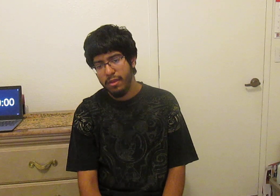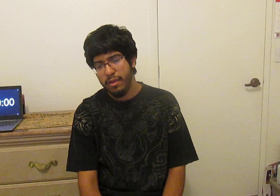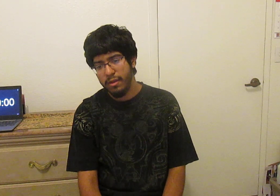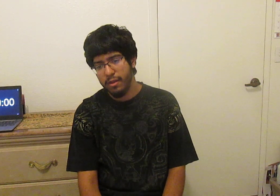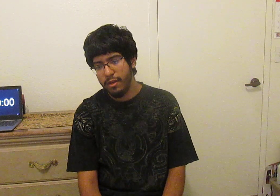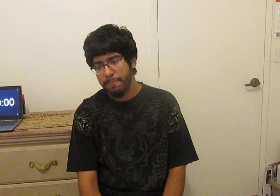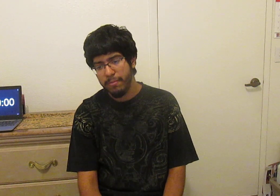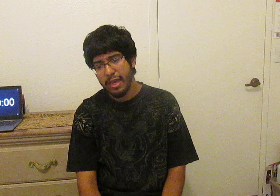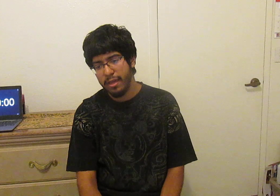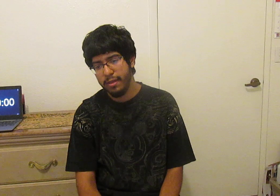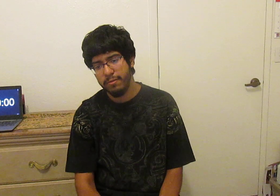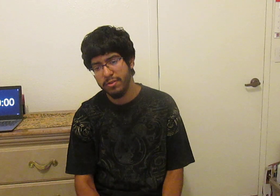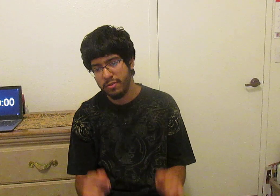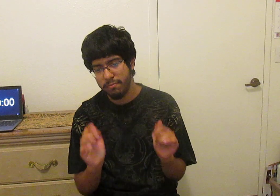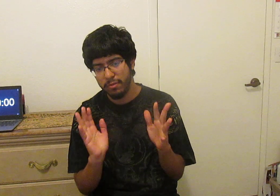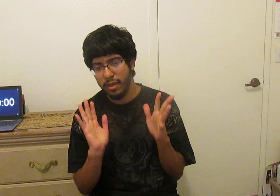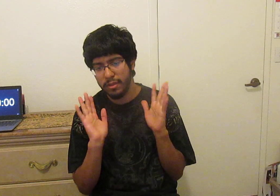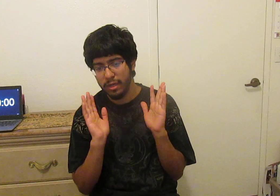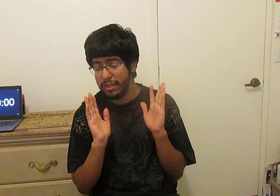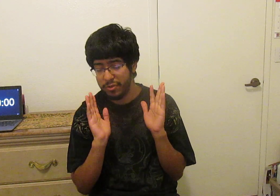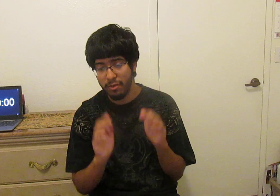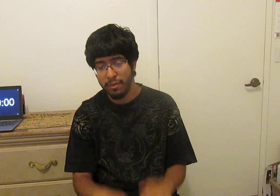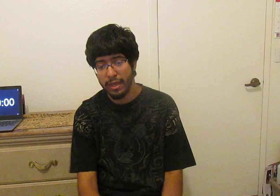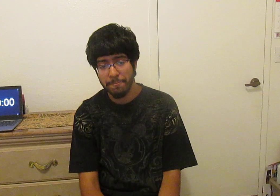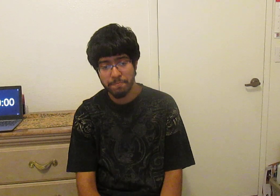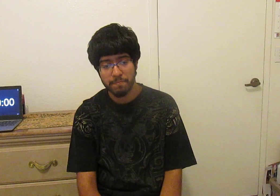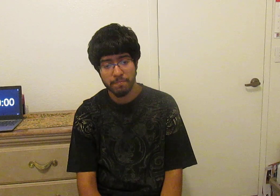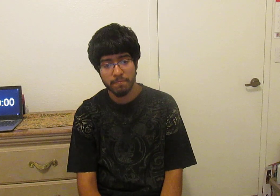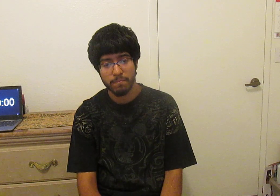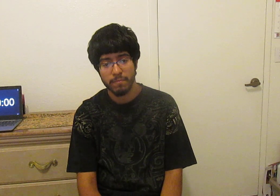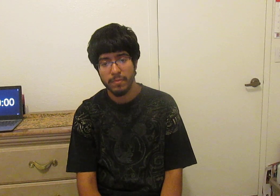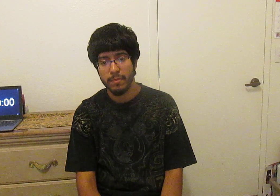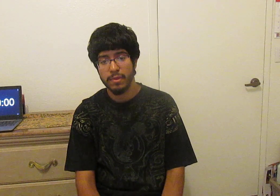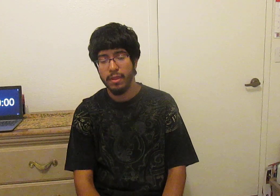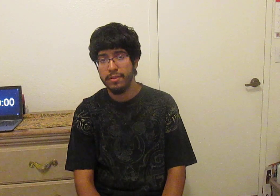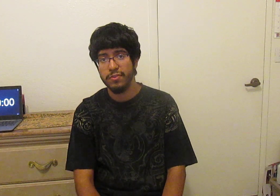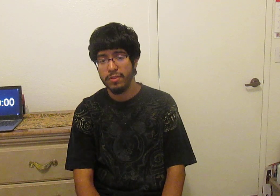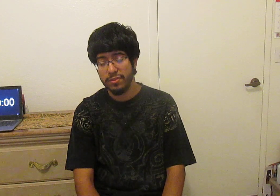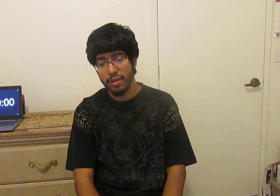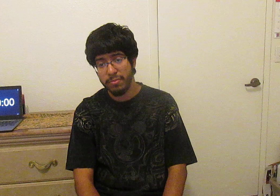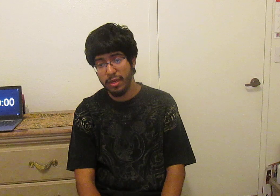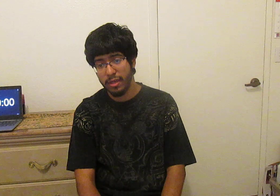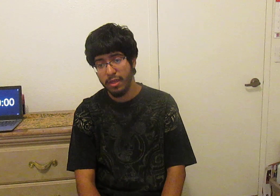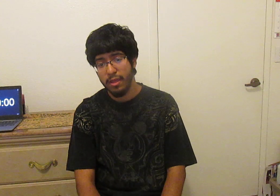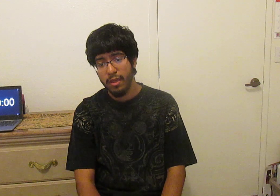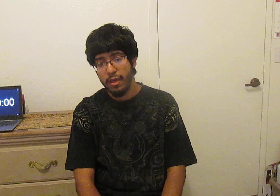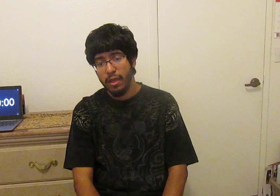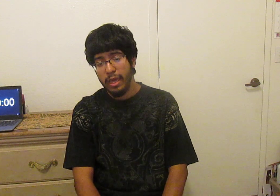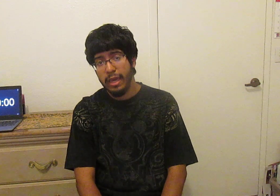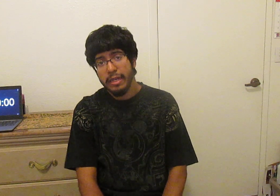and yeah just thought I'd let you know all that that's that's the update and